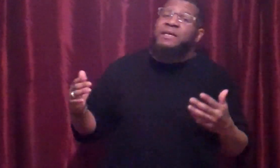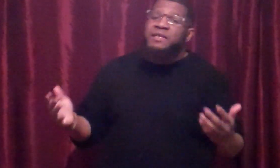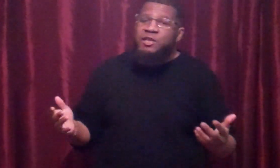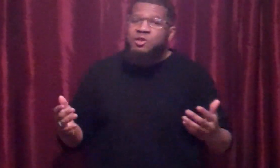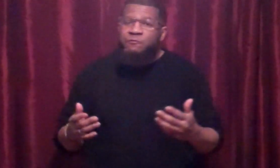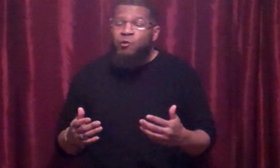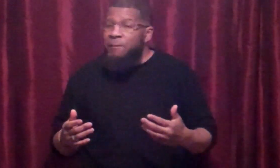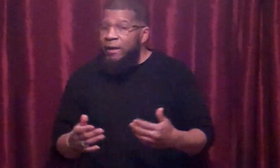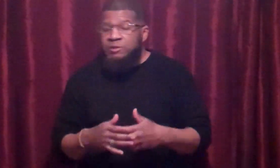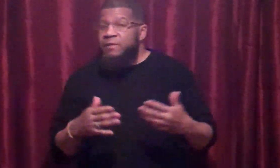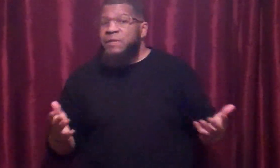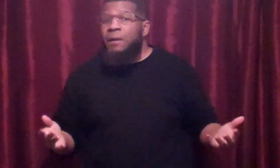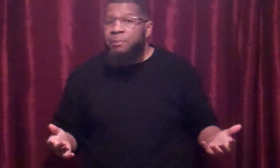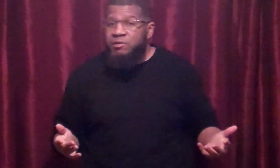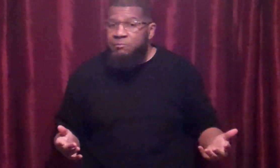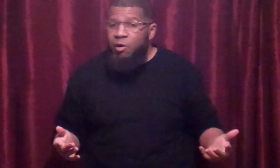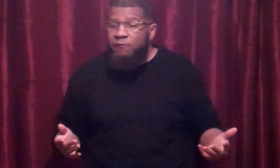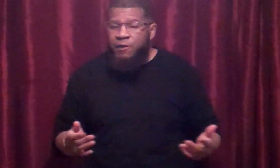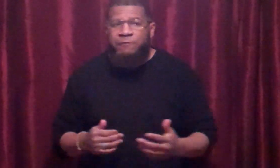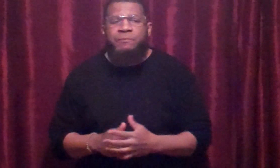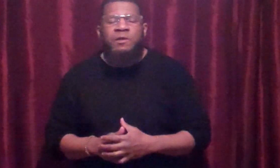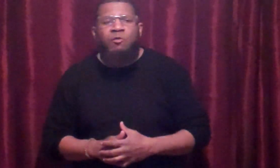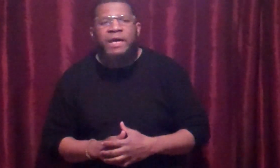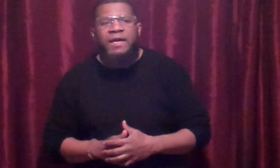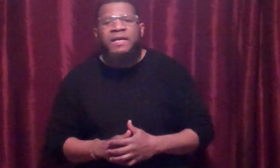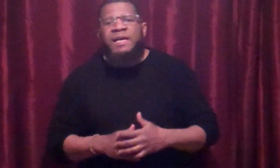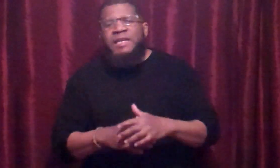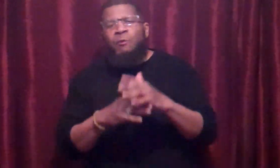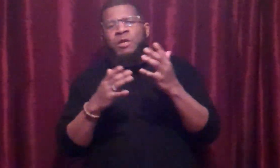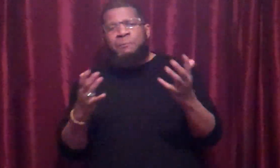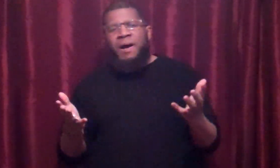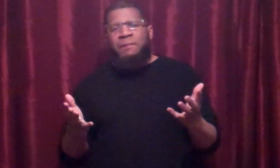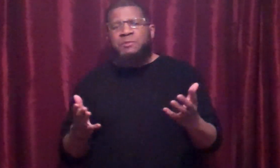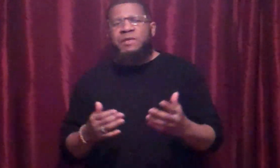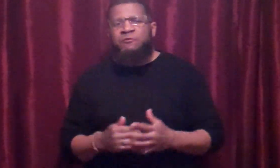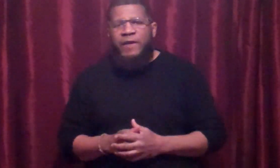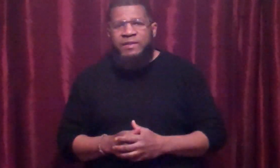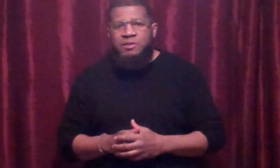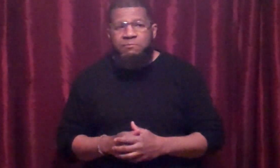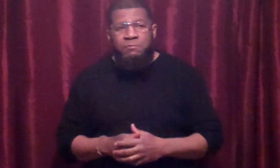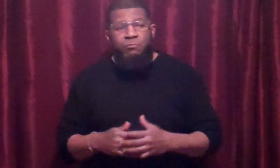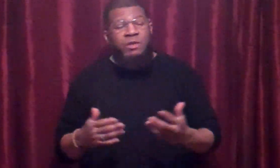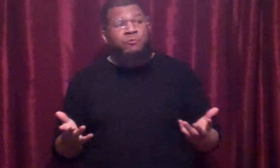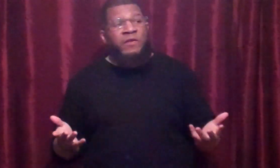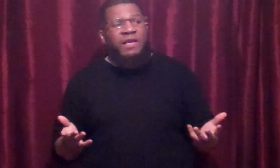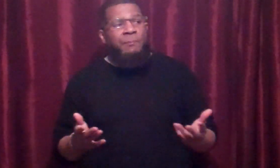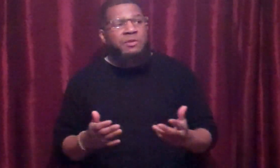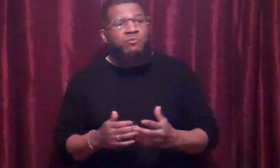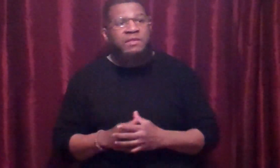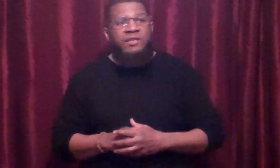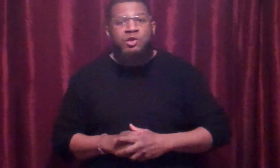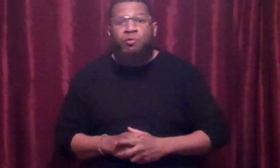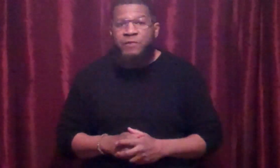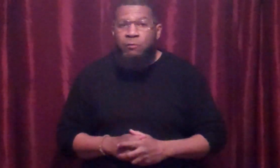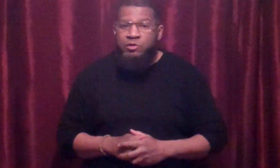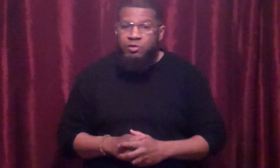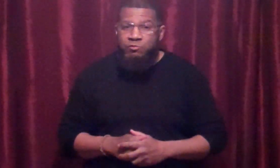into the full mount that I bucked him off of. Okay. Now, when he palms me in the face, what do you think happens with that tooth that was loose?